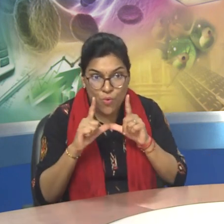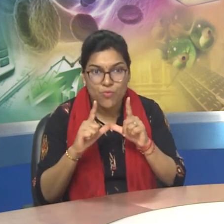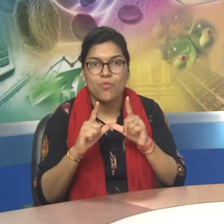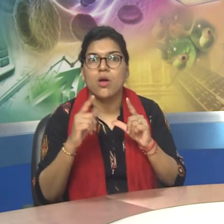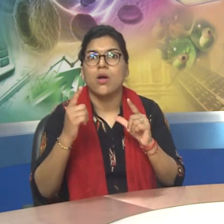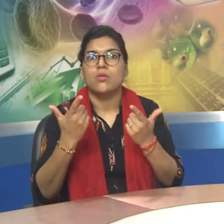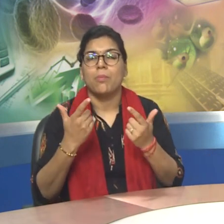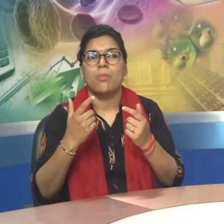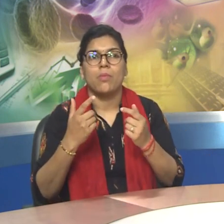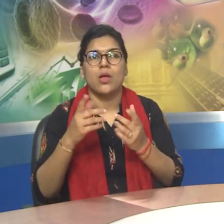record.